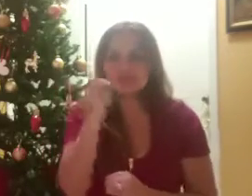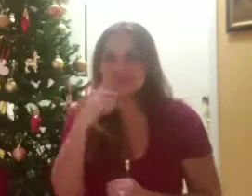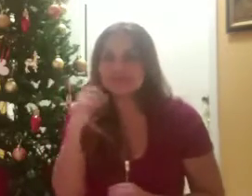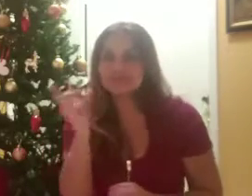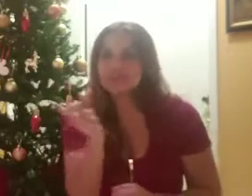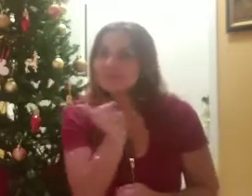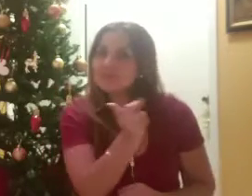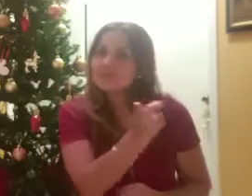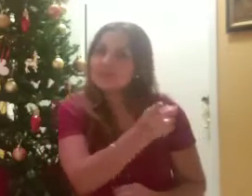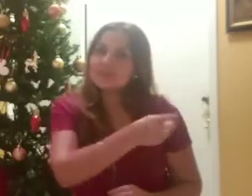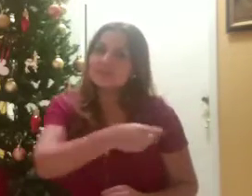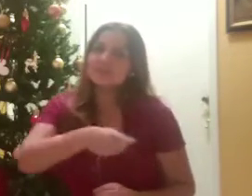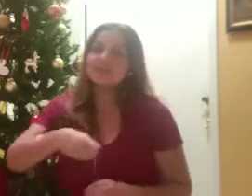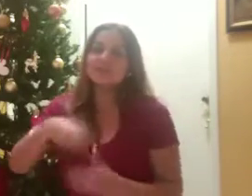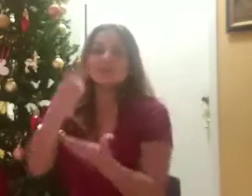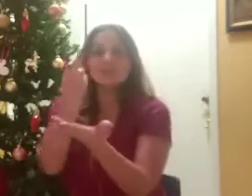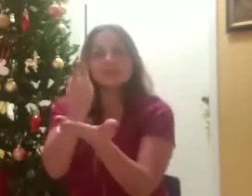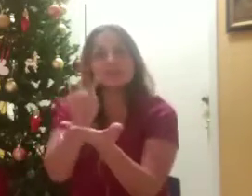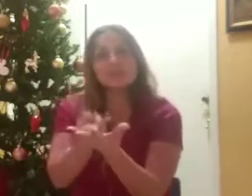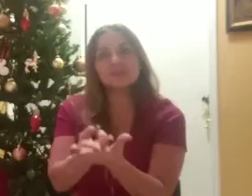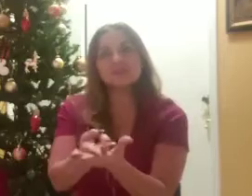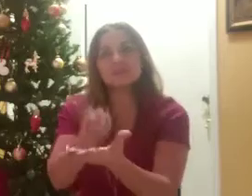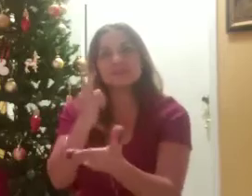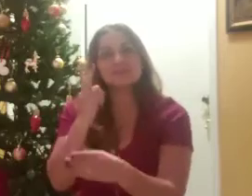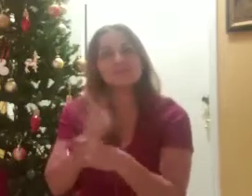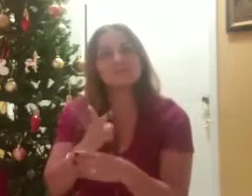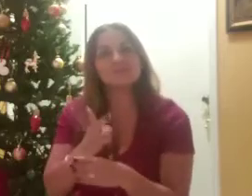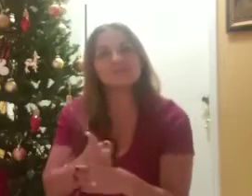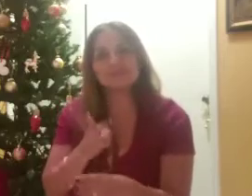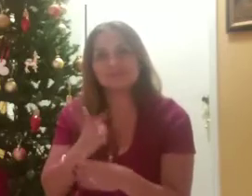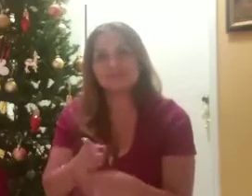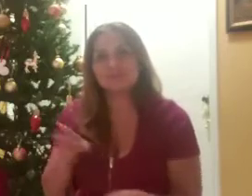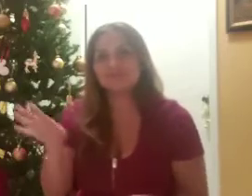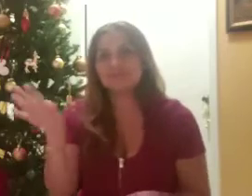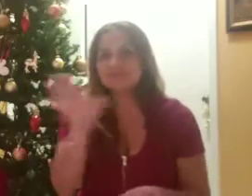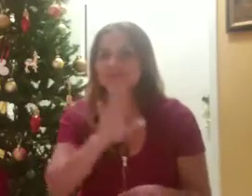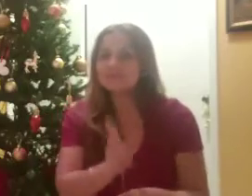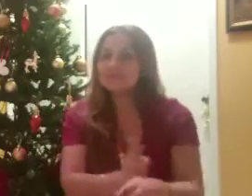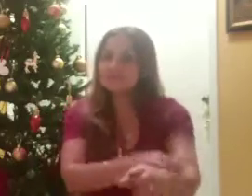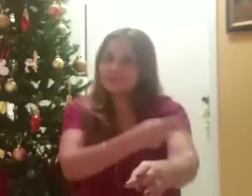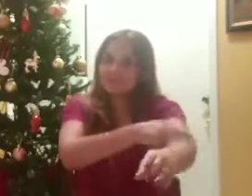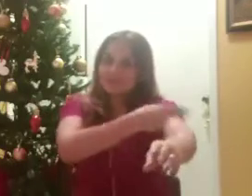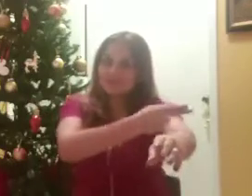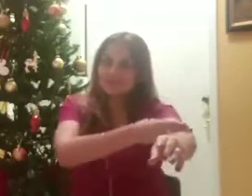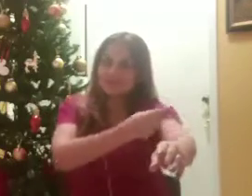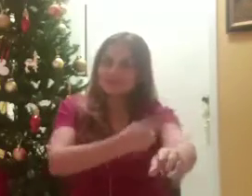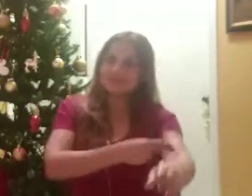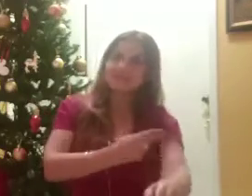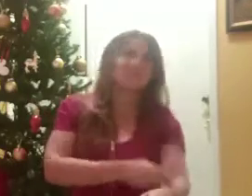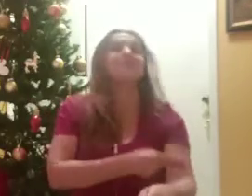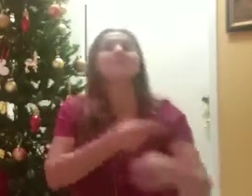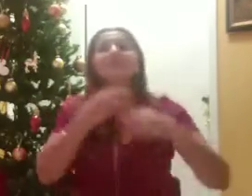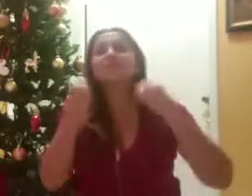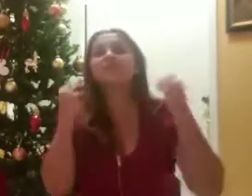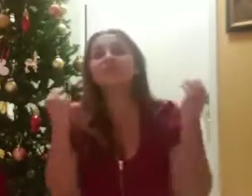they lay Keeping their sheep on a